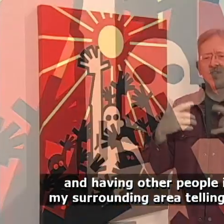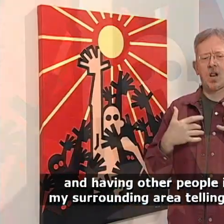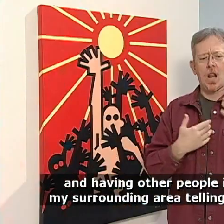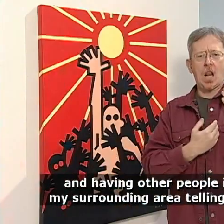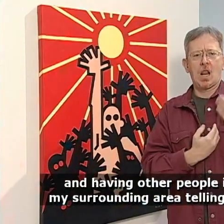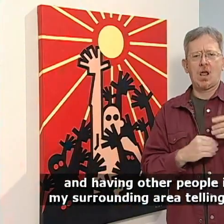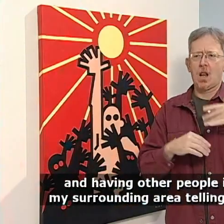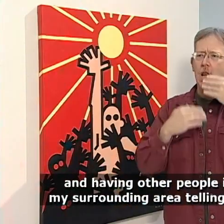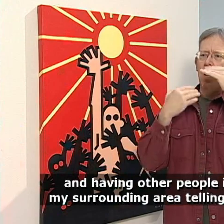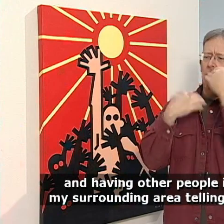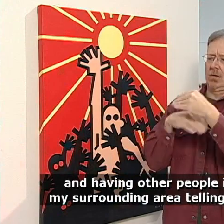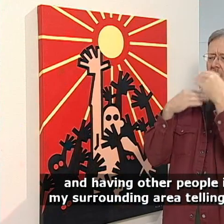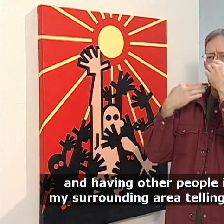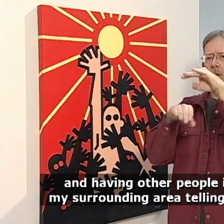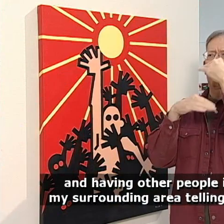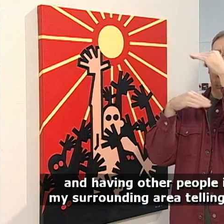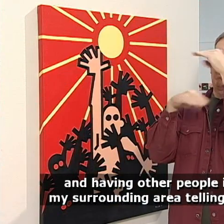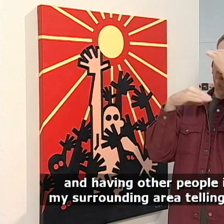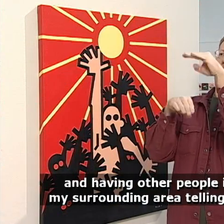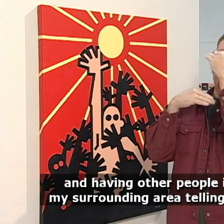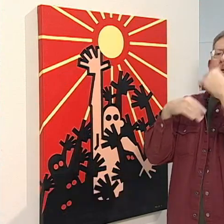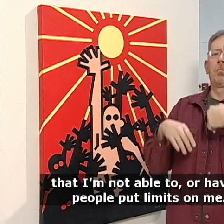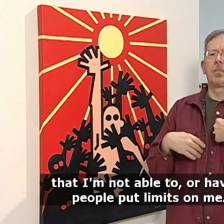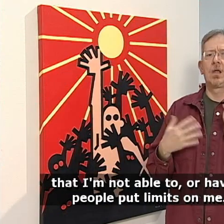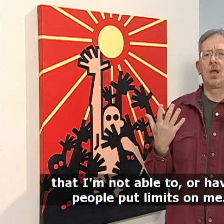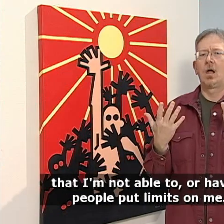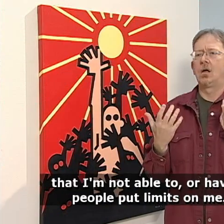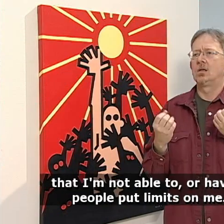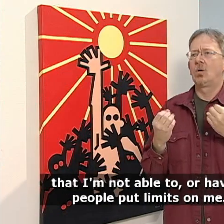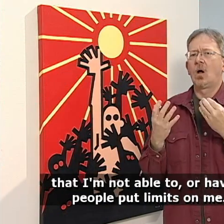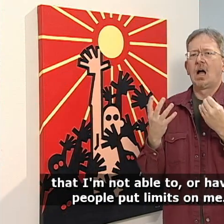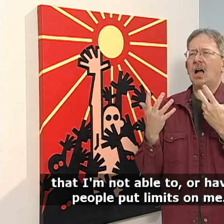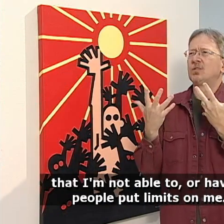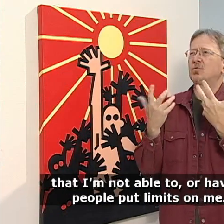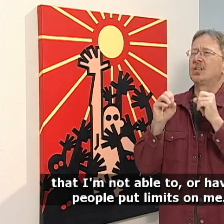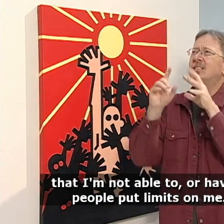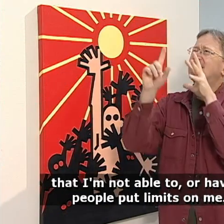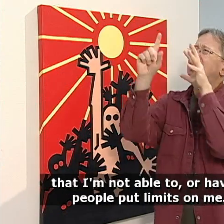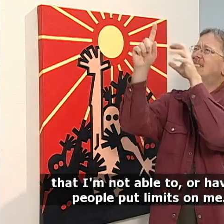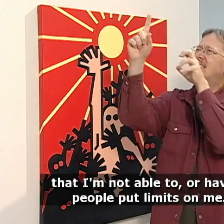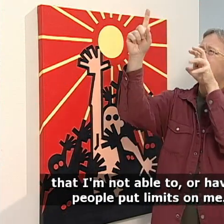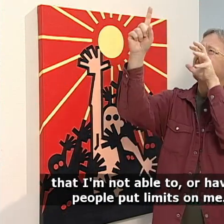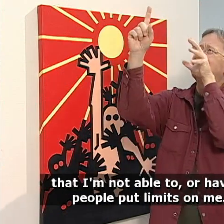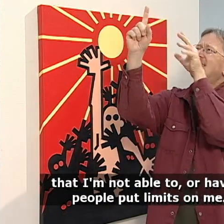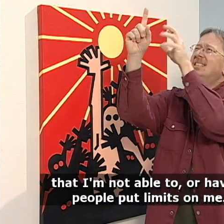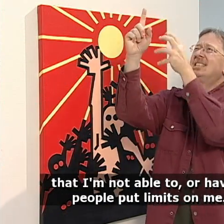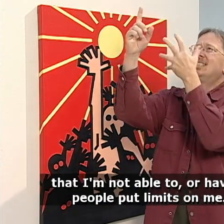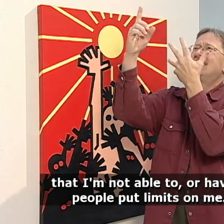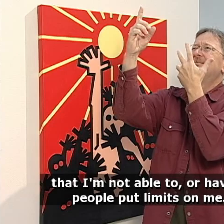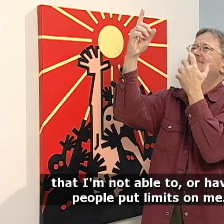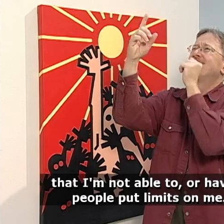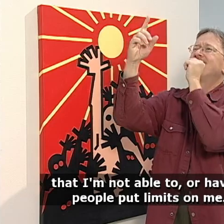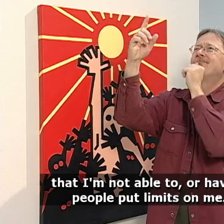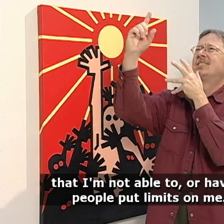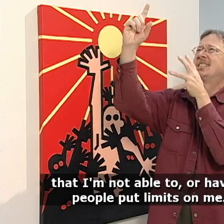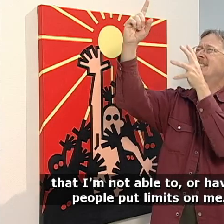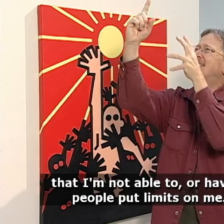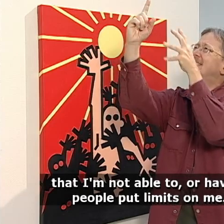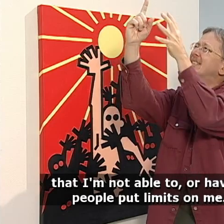And having other people in my surrounding area telling me that I'm not able to. Or having people put limits on